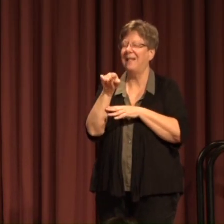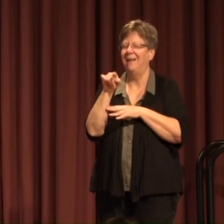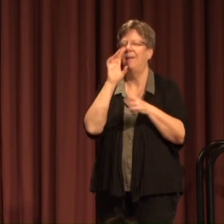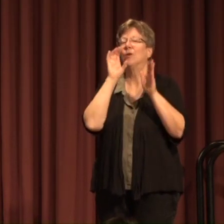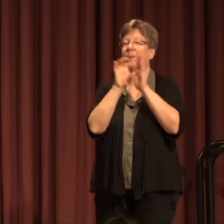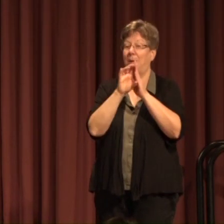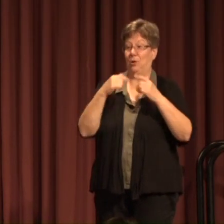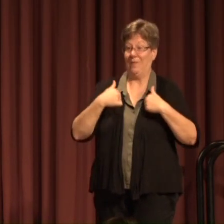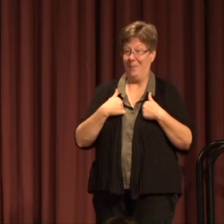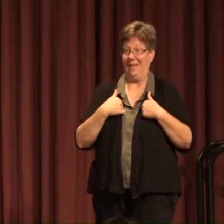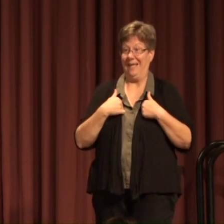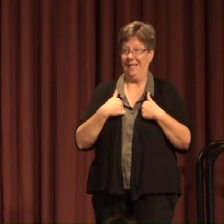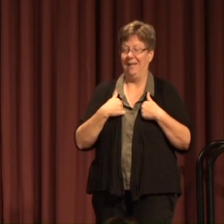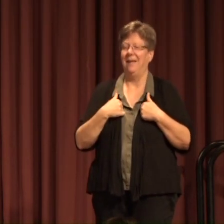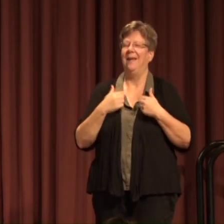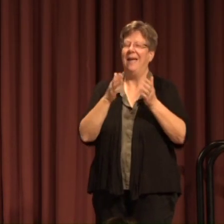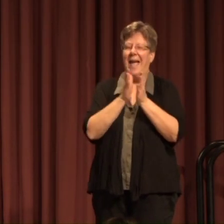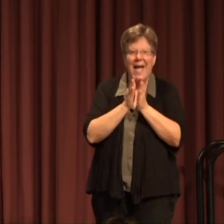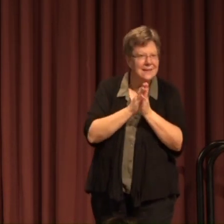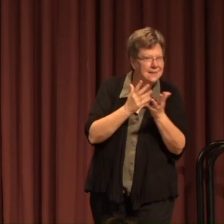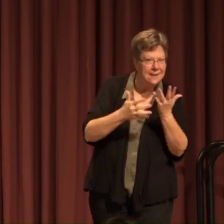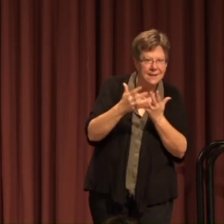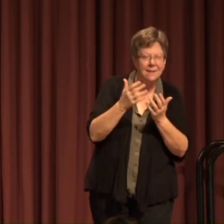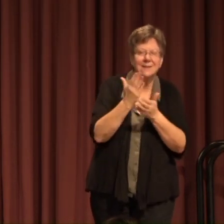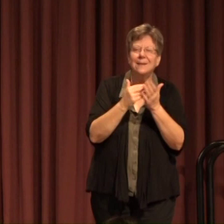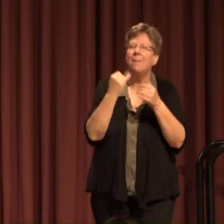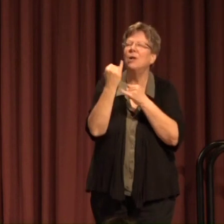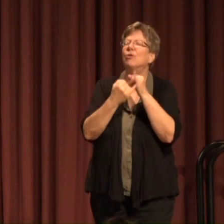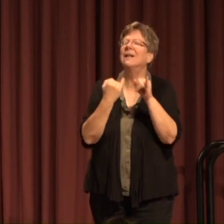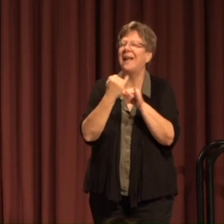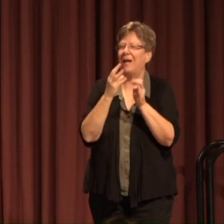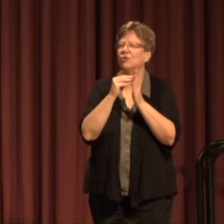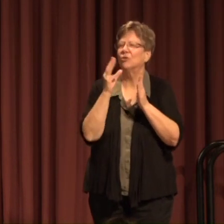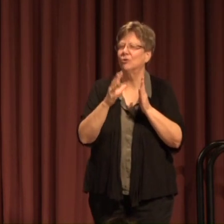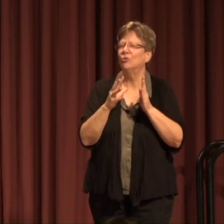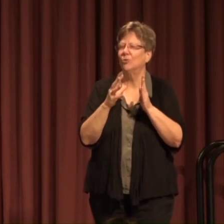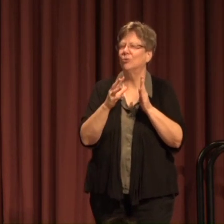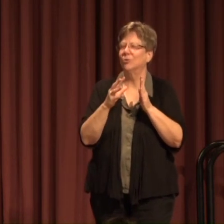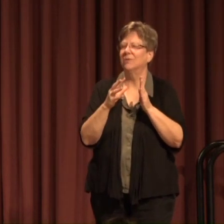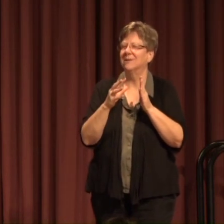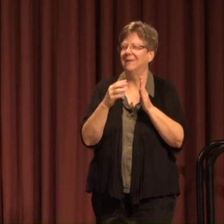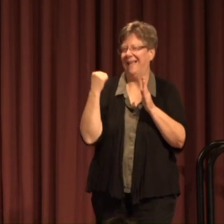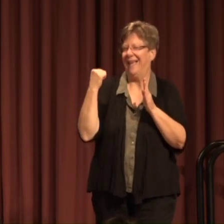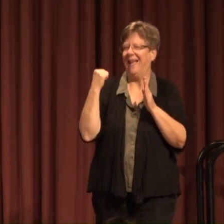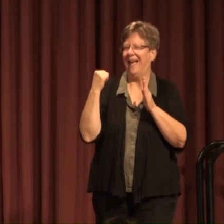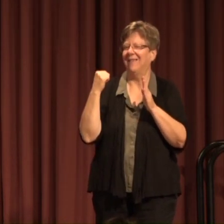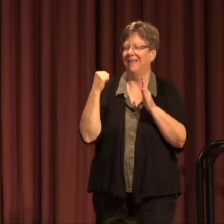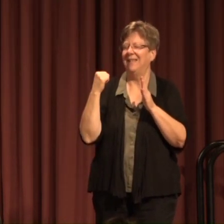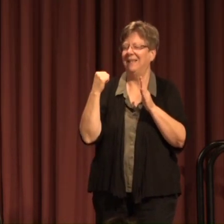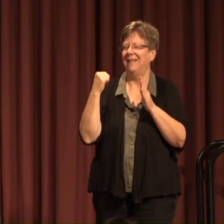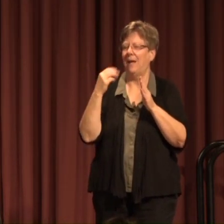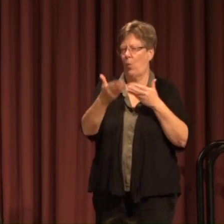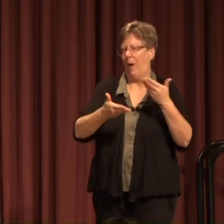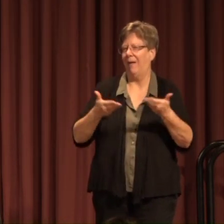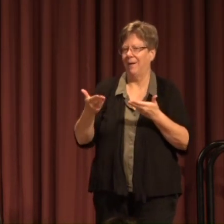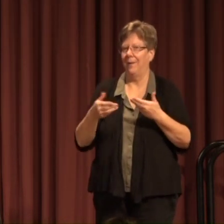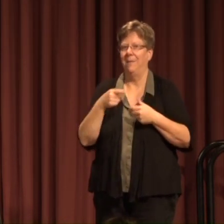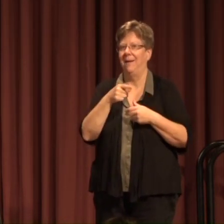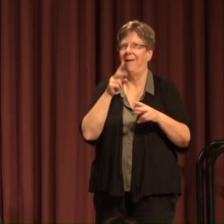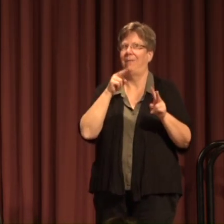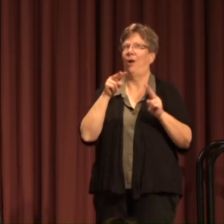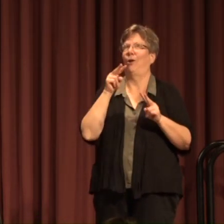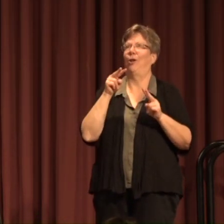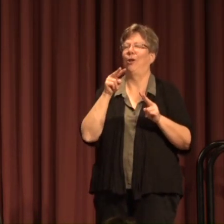Having Asking some international students Were the ones Coming through the The big Helmet right then And I They're looking with